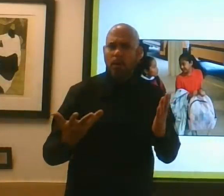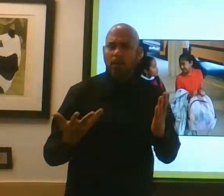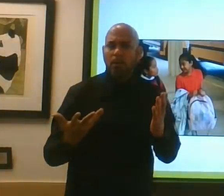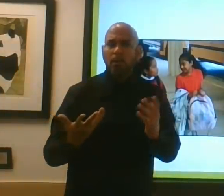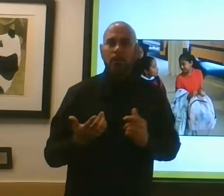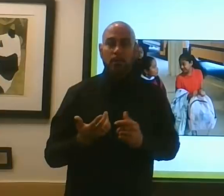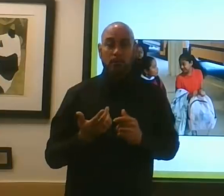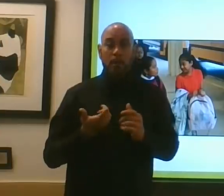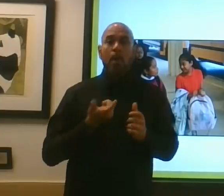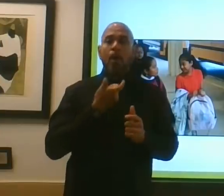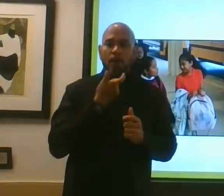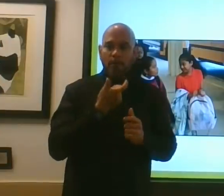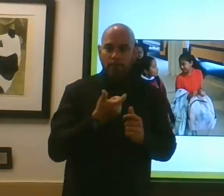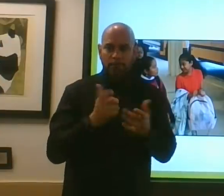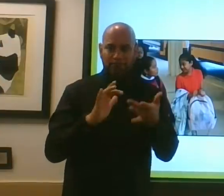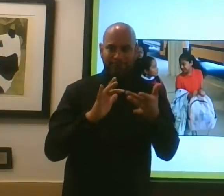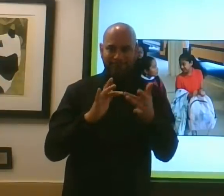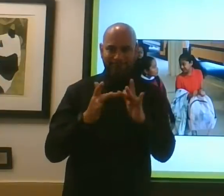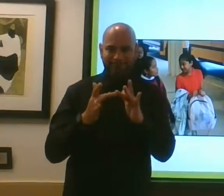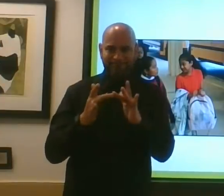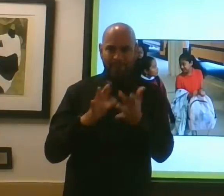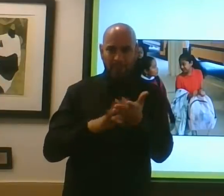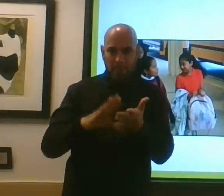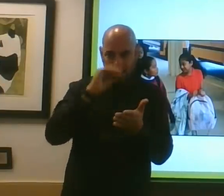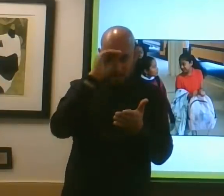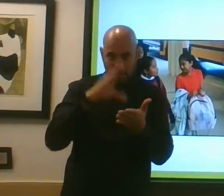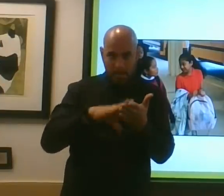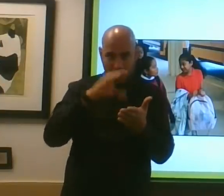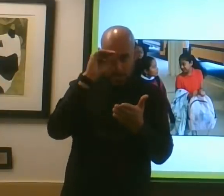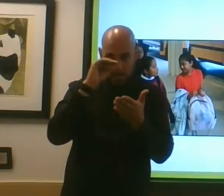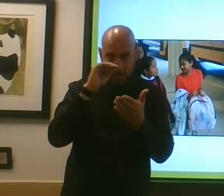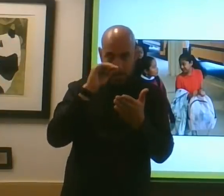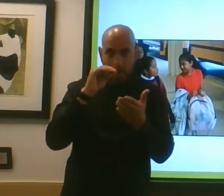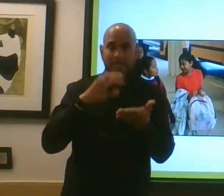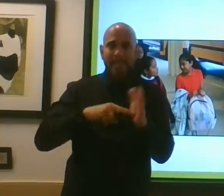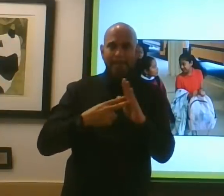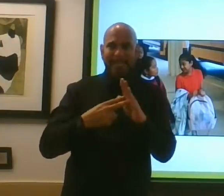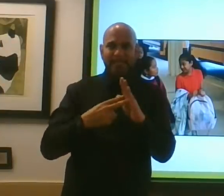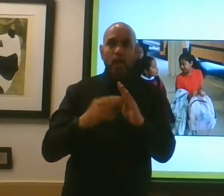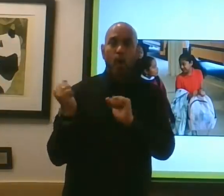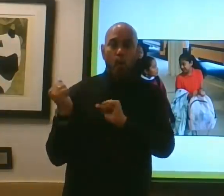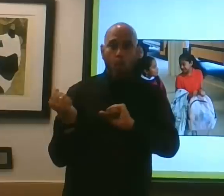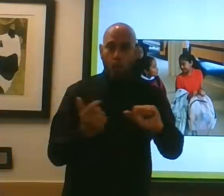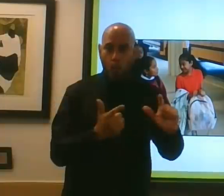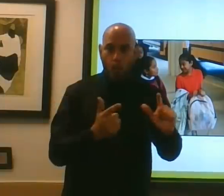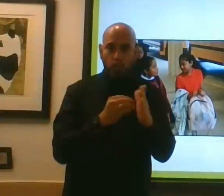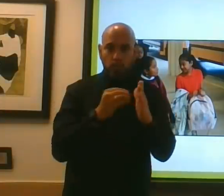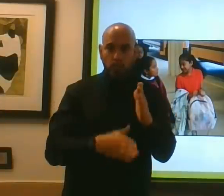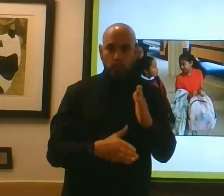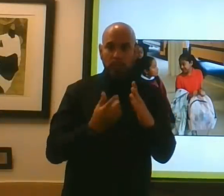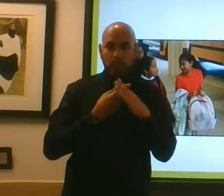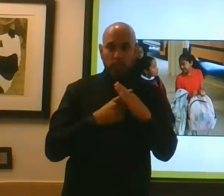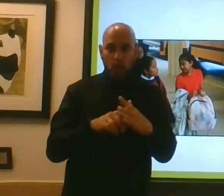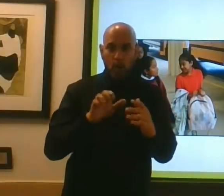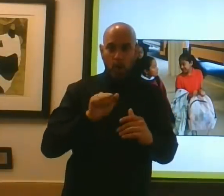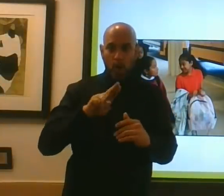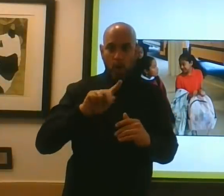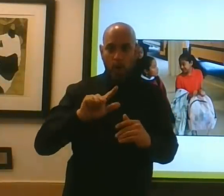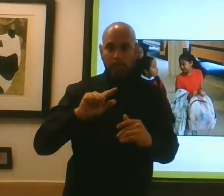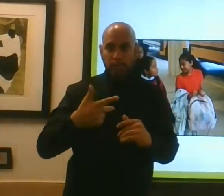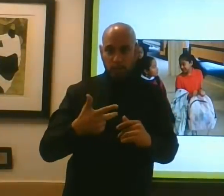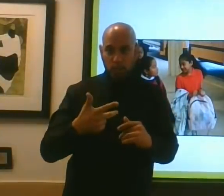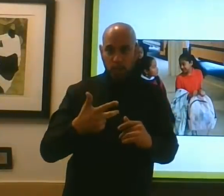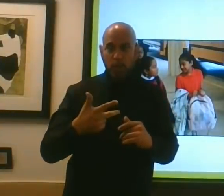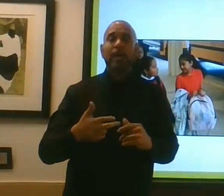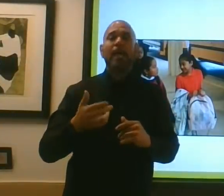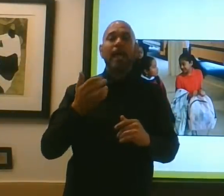starting school virtually on August 3rd if the virus transmission is